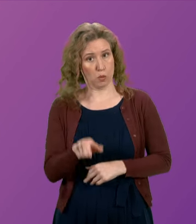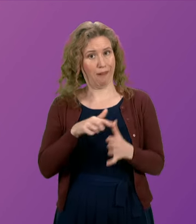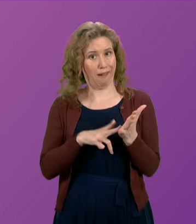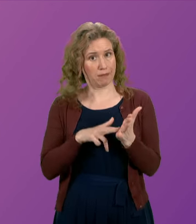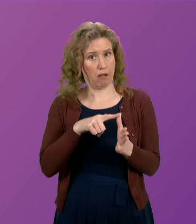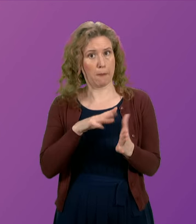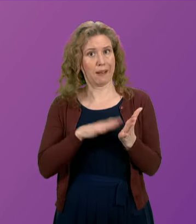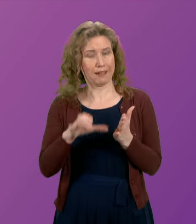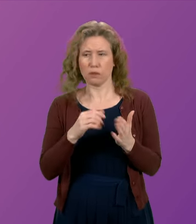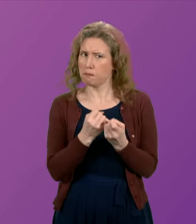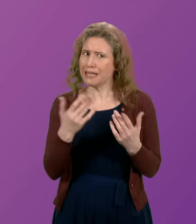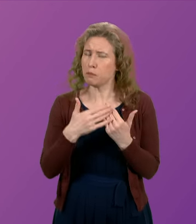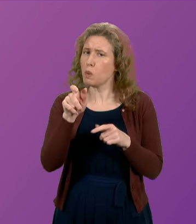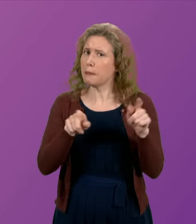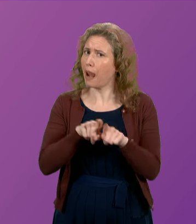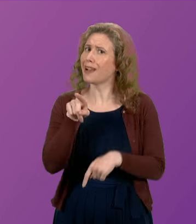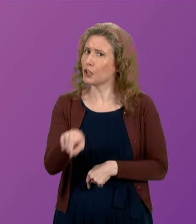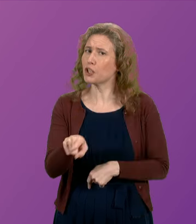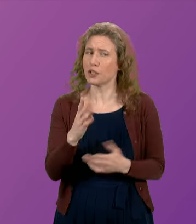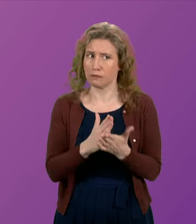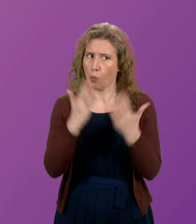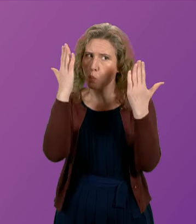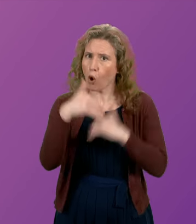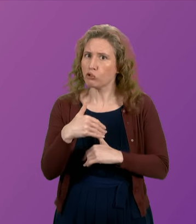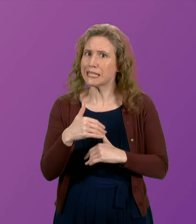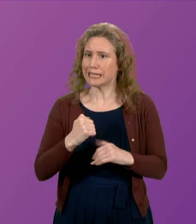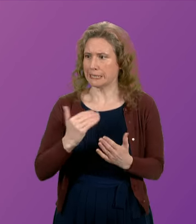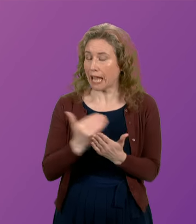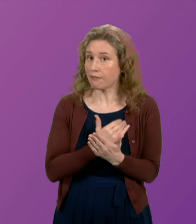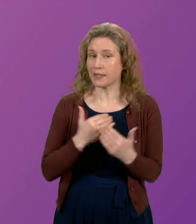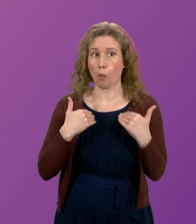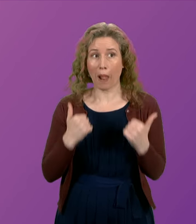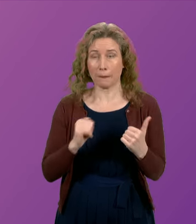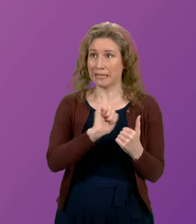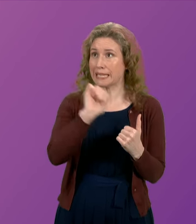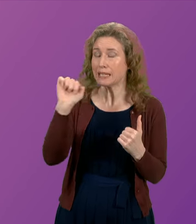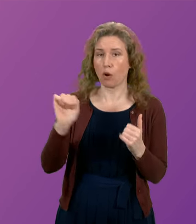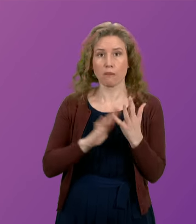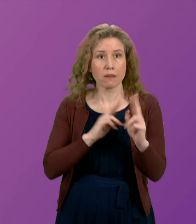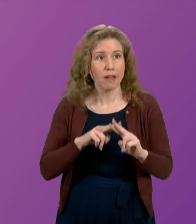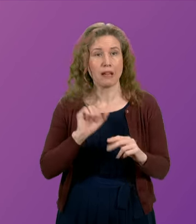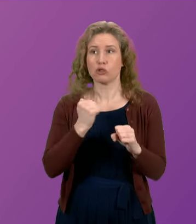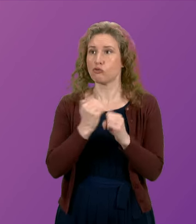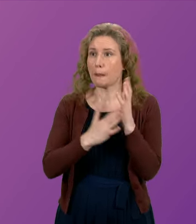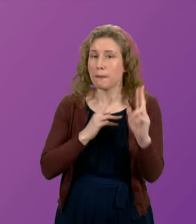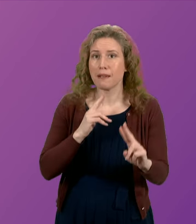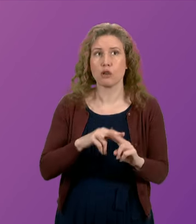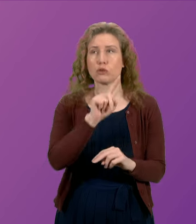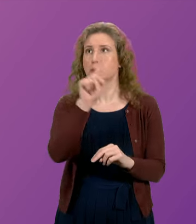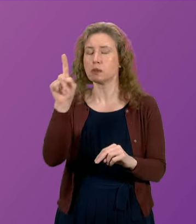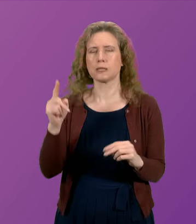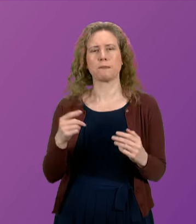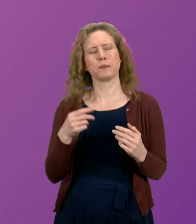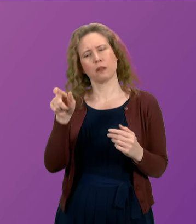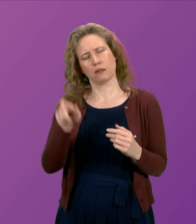there are many more people, like Anna, concerned for the safety and the well-being of their parents and their grandparents. Anna